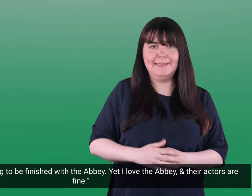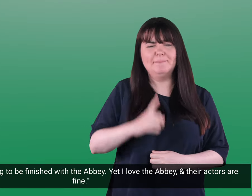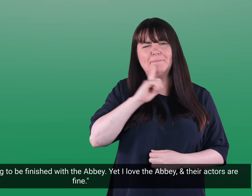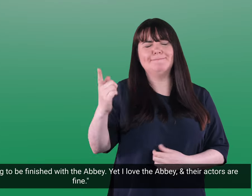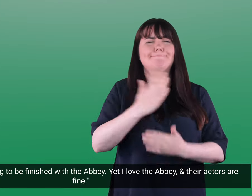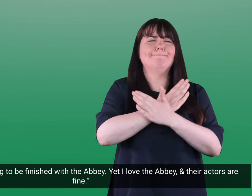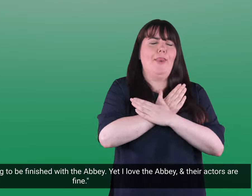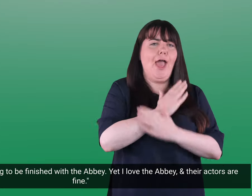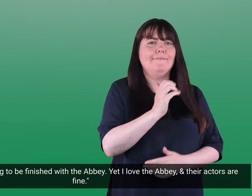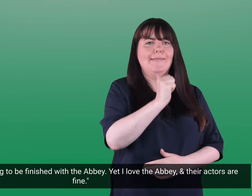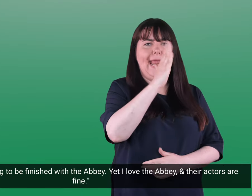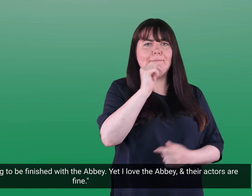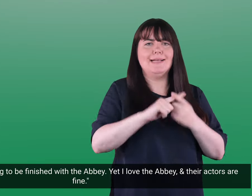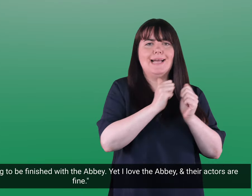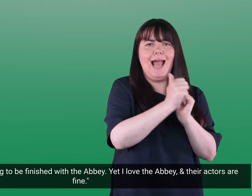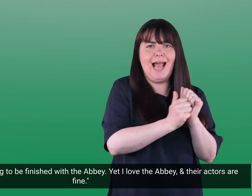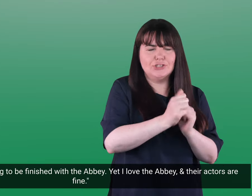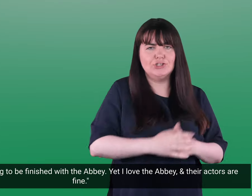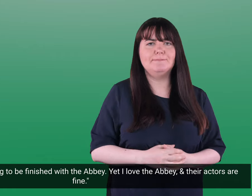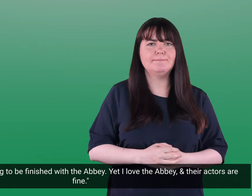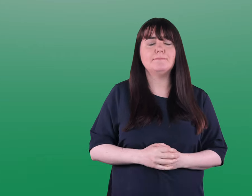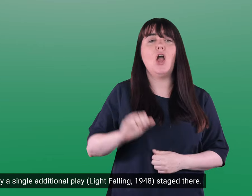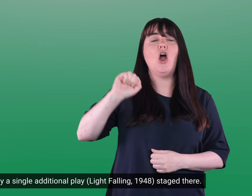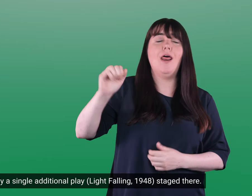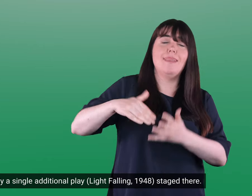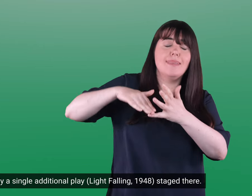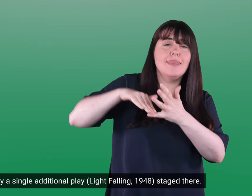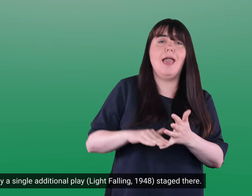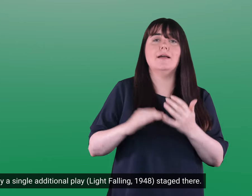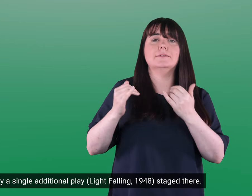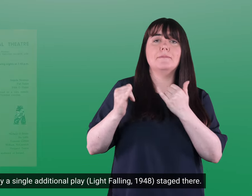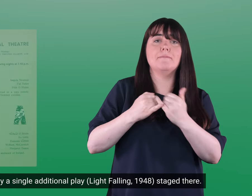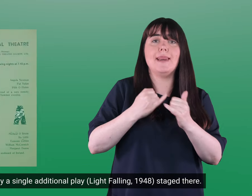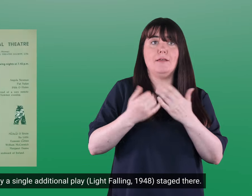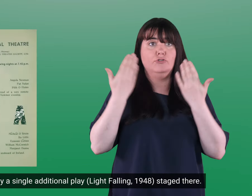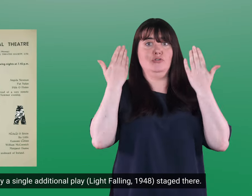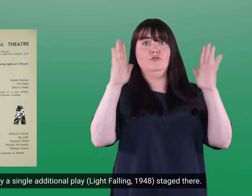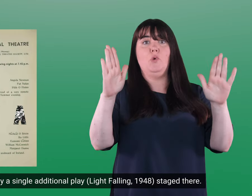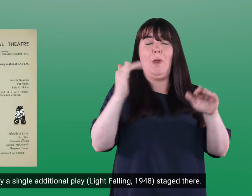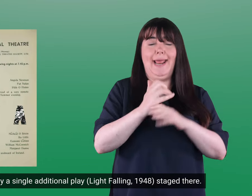Abbey yet I love the Abbey and their actors are fine. She has only a single additional play.